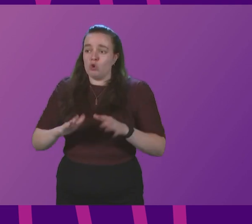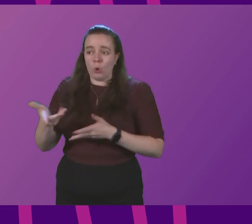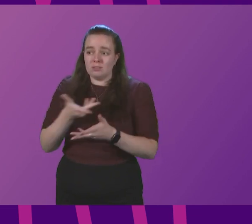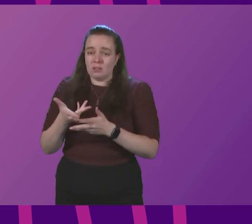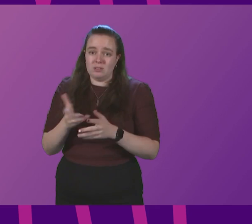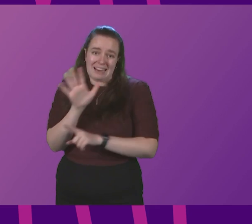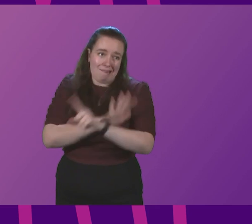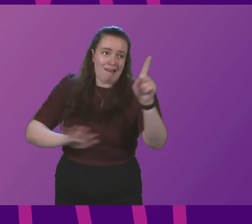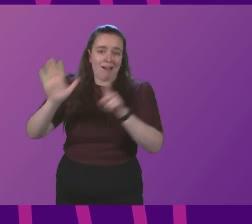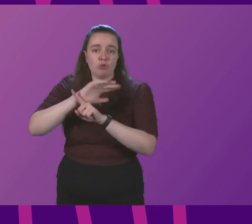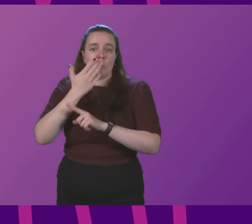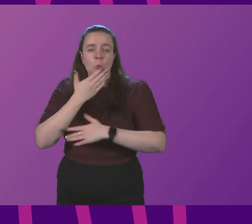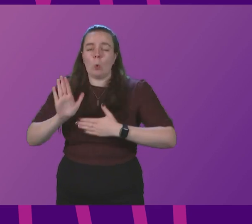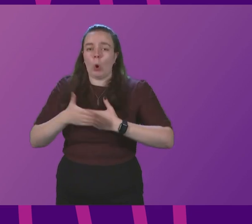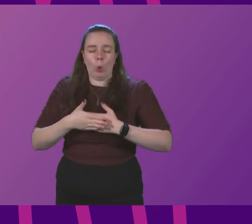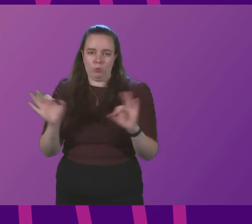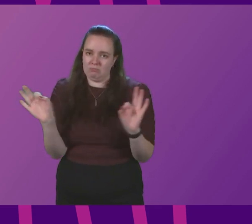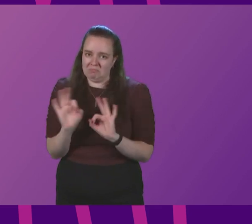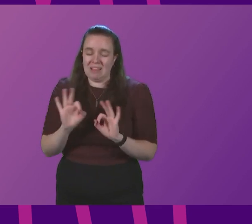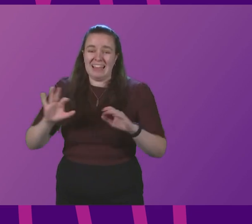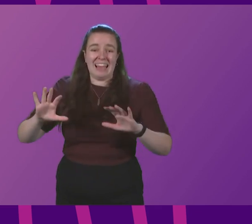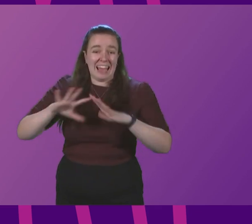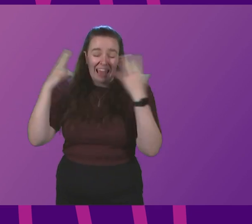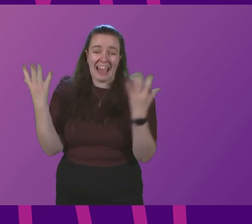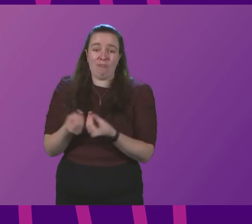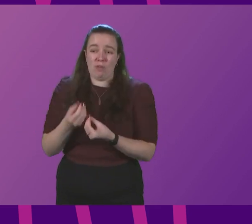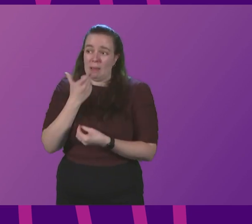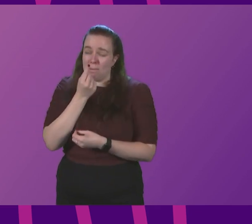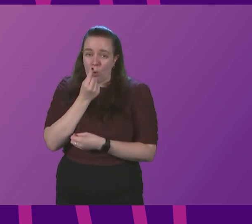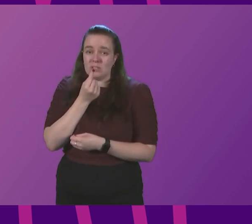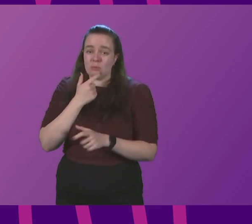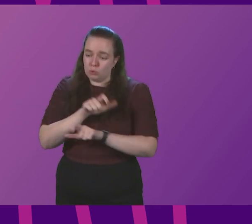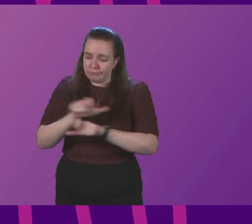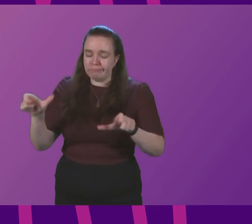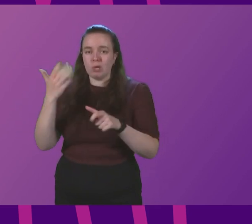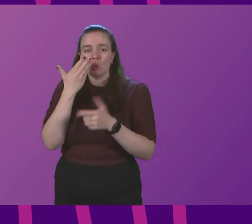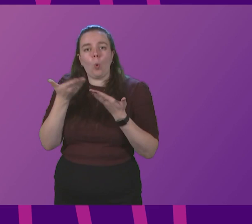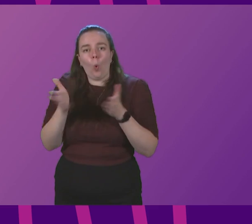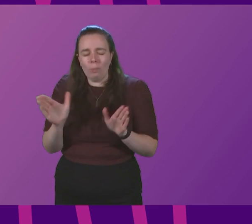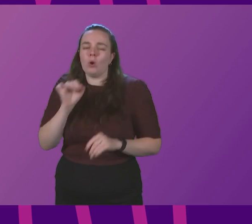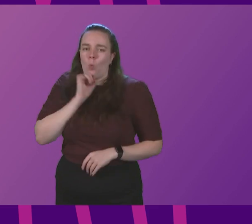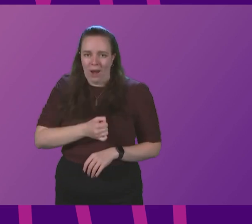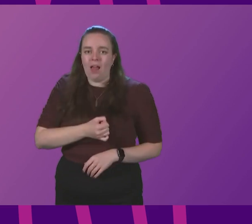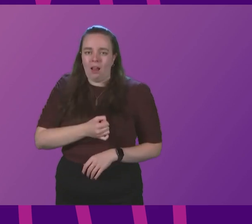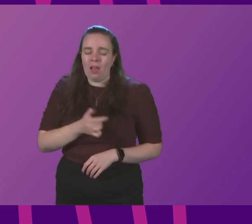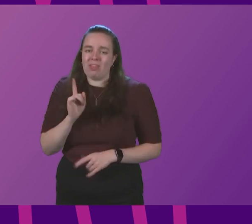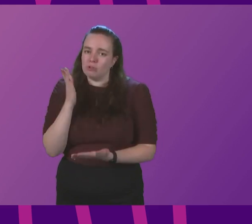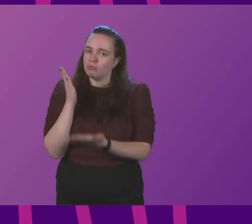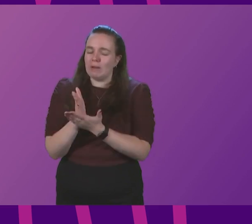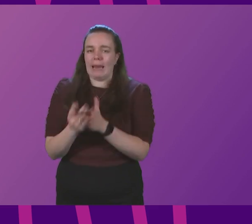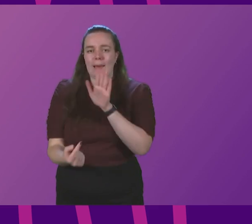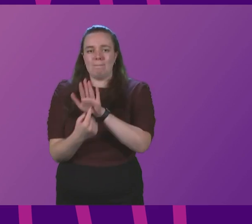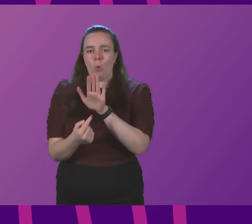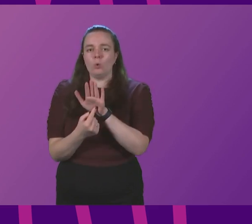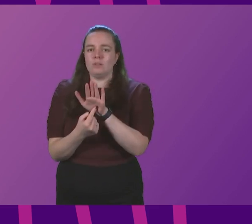basis of schools. Everything, everything that can be done to avoid that will be done by this government, and that is a really important